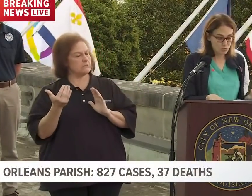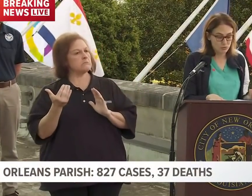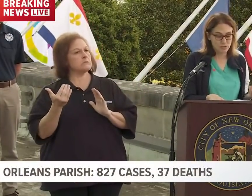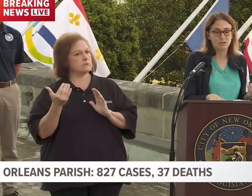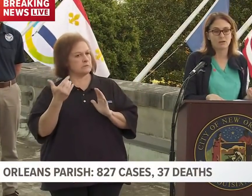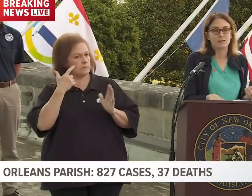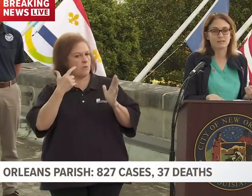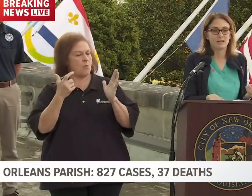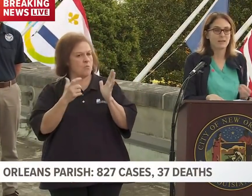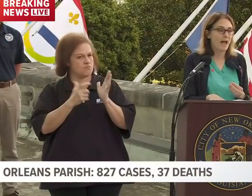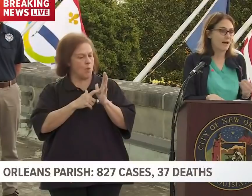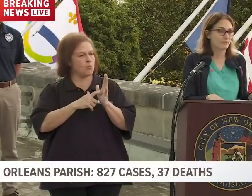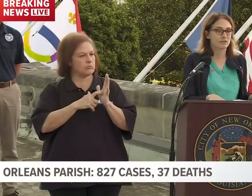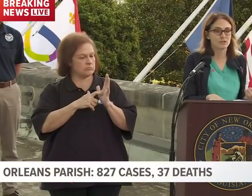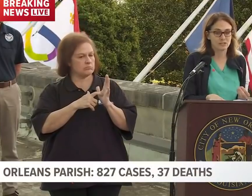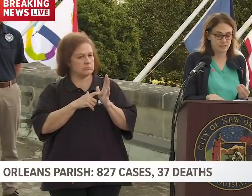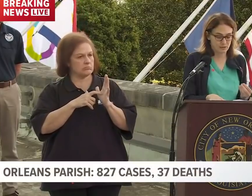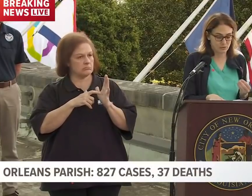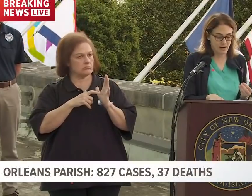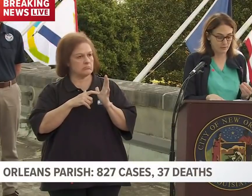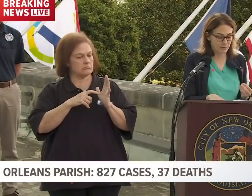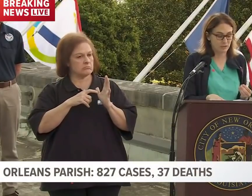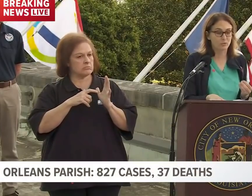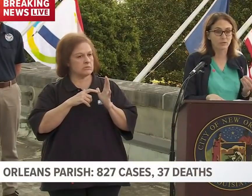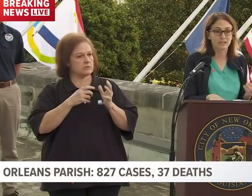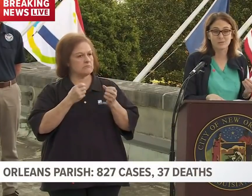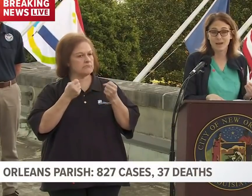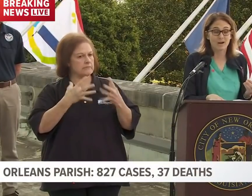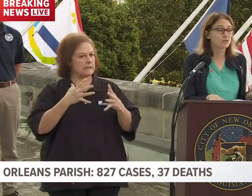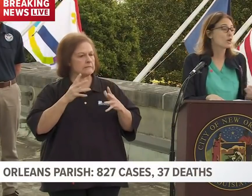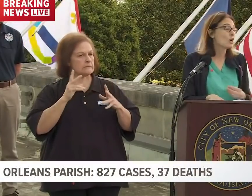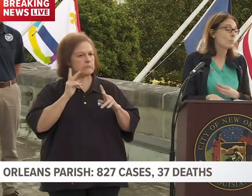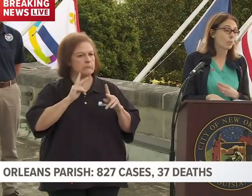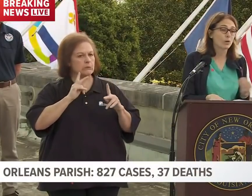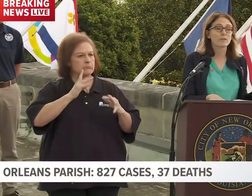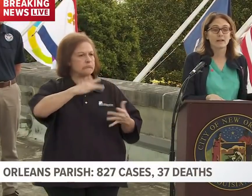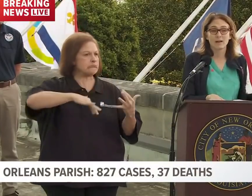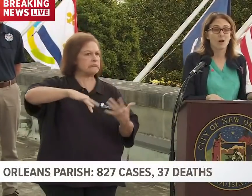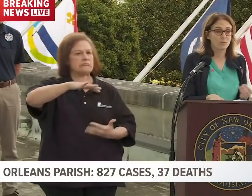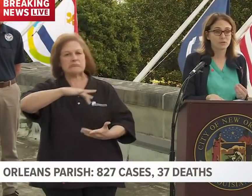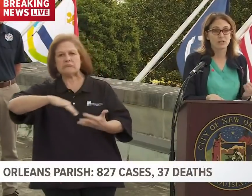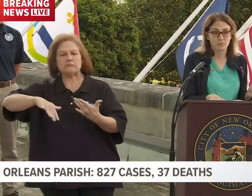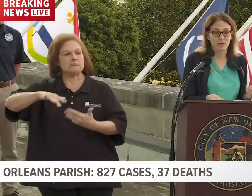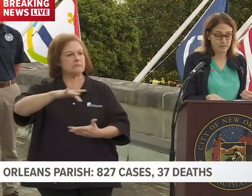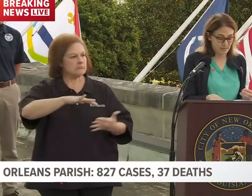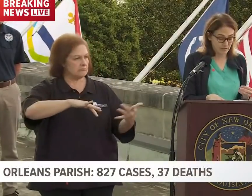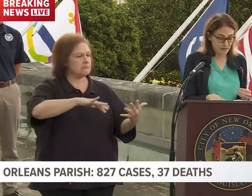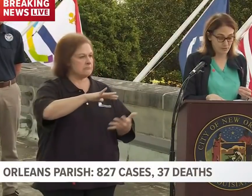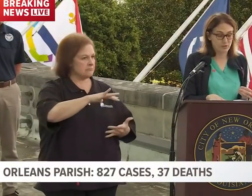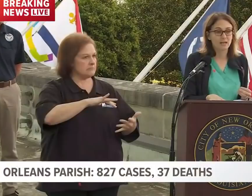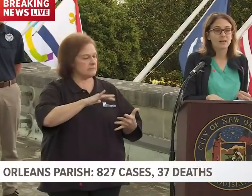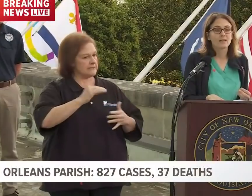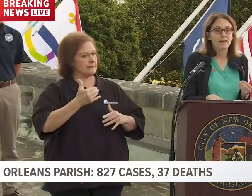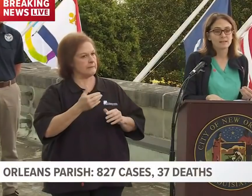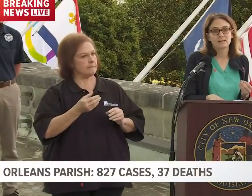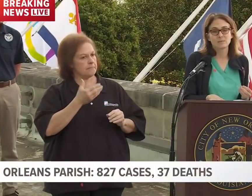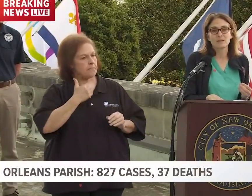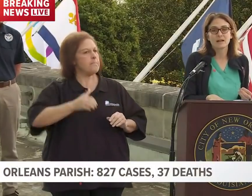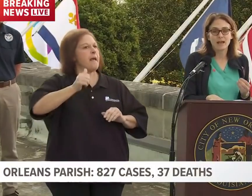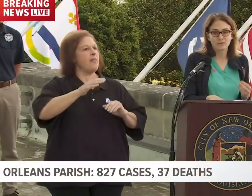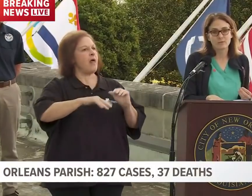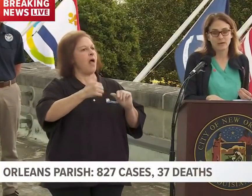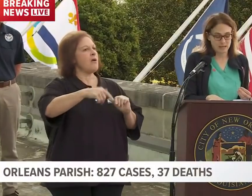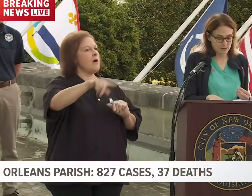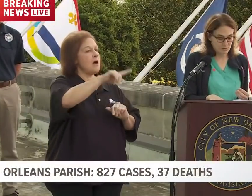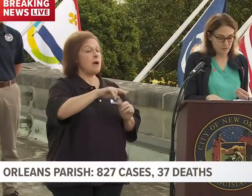huge decrease in the average distance traveled in Orleans Parish more than almost anywhere else in the country. That tells